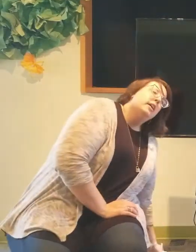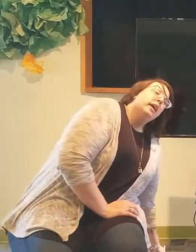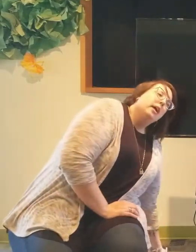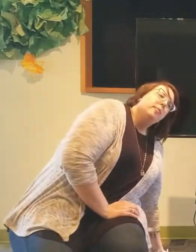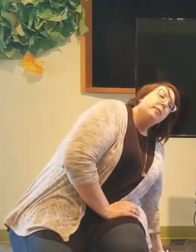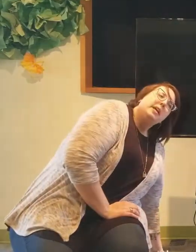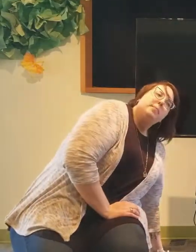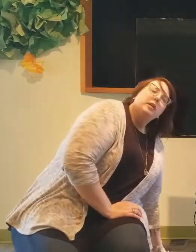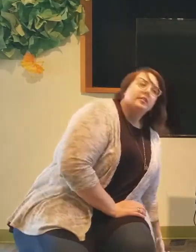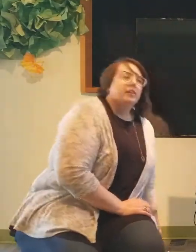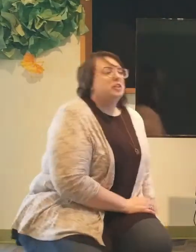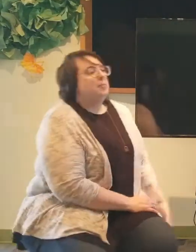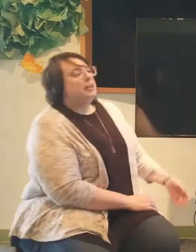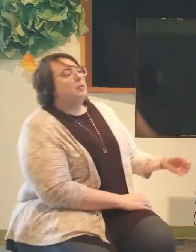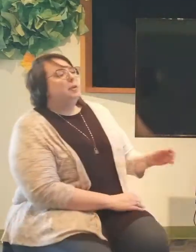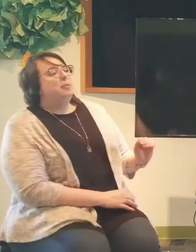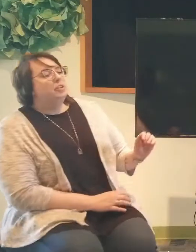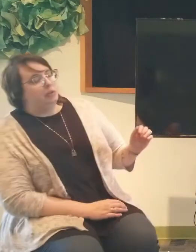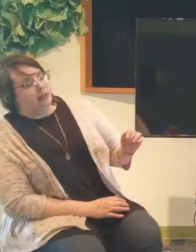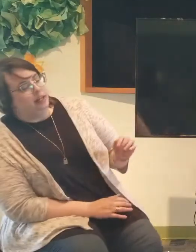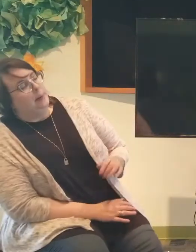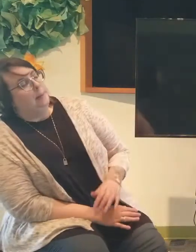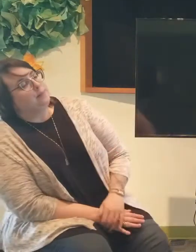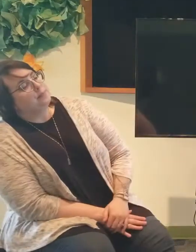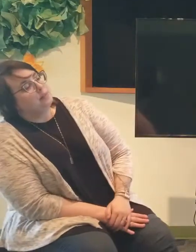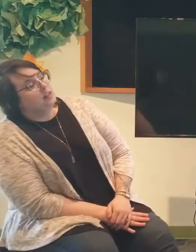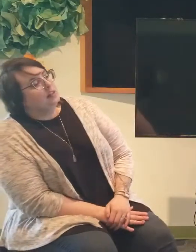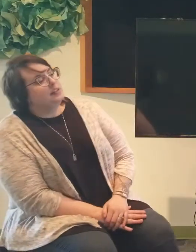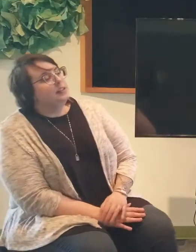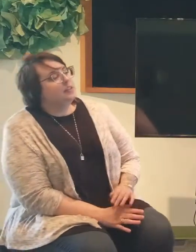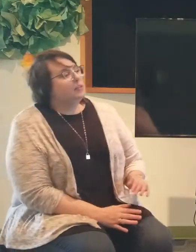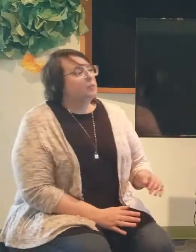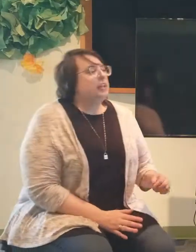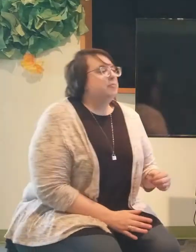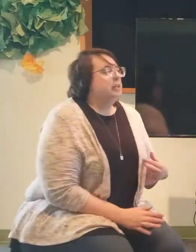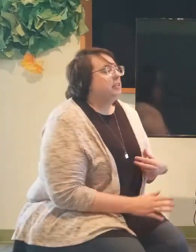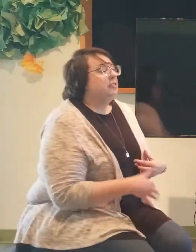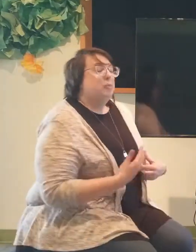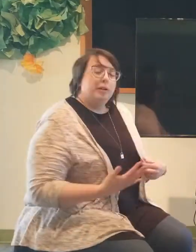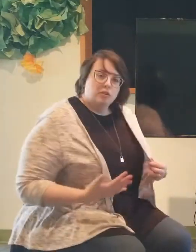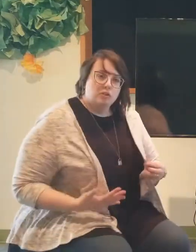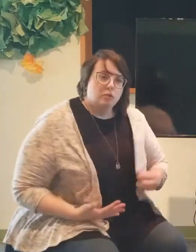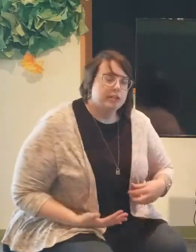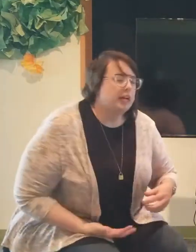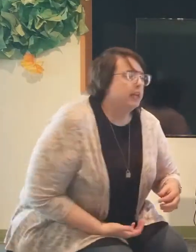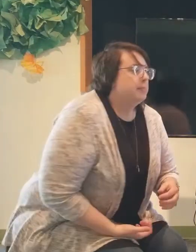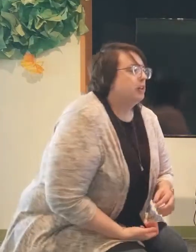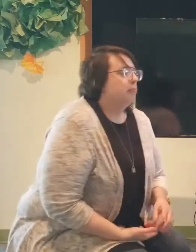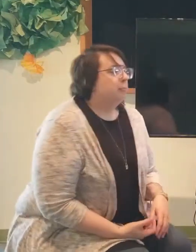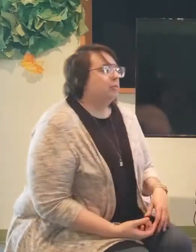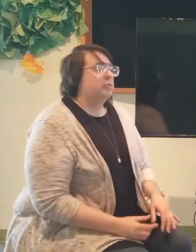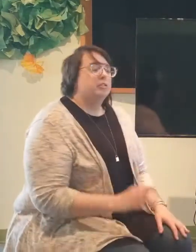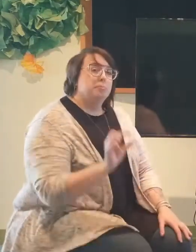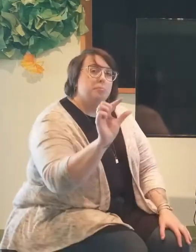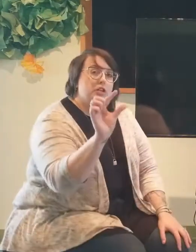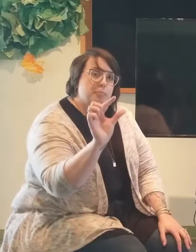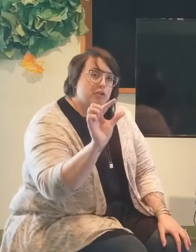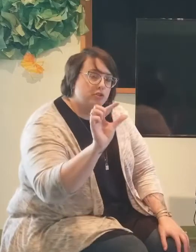Our big books are something that we've been doing since we have been filming our story times. Our board books are much, much too